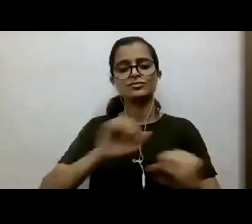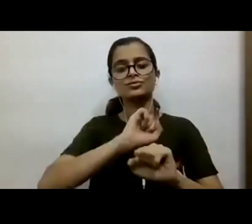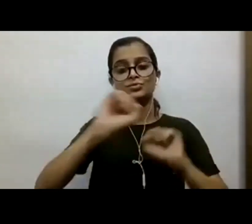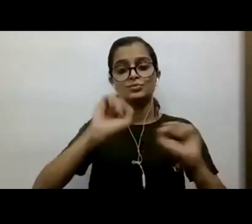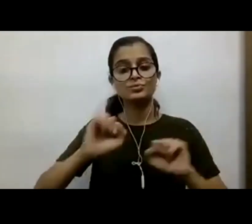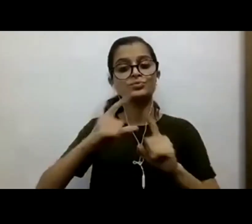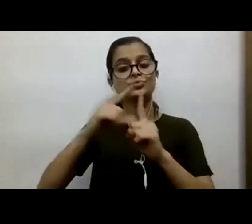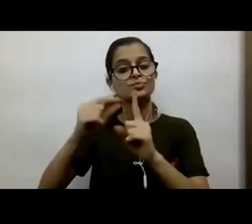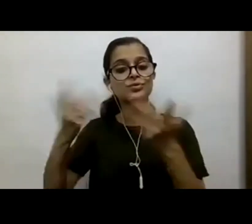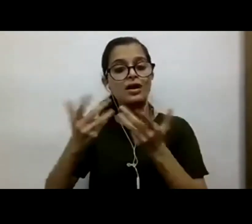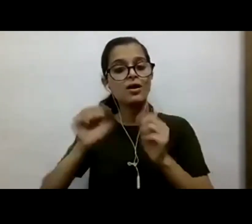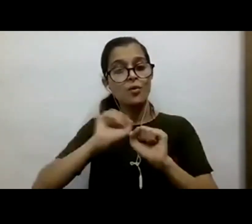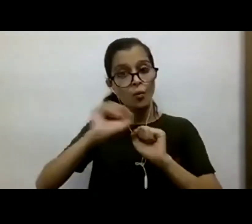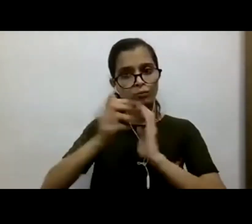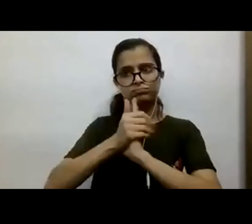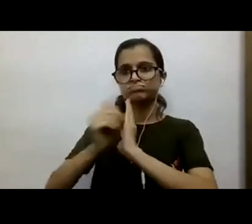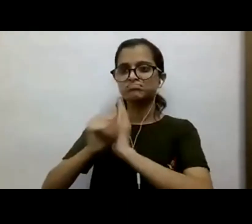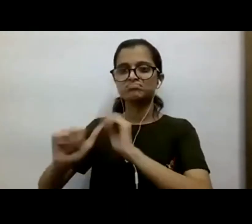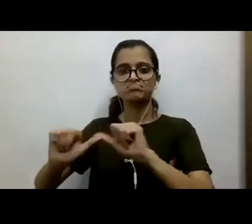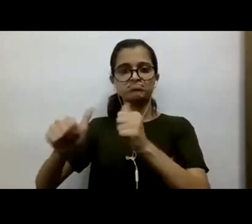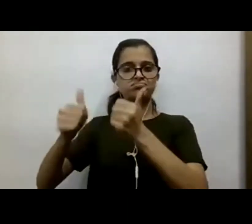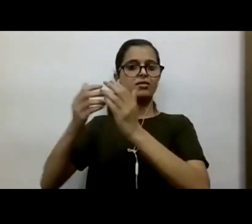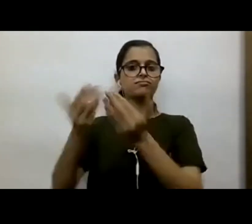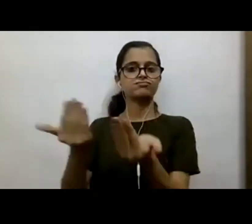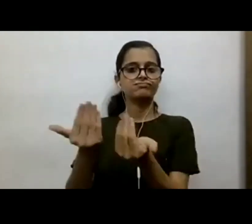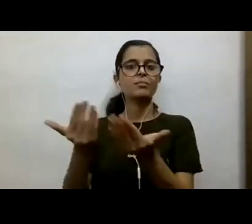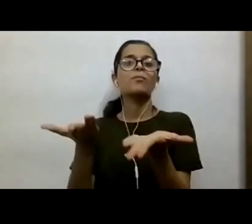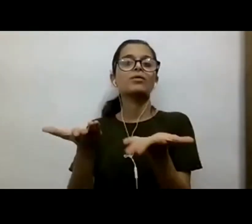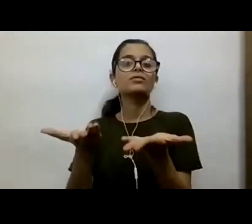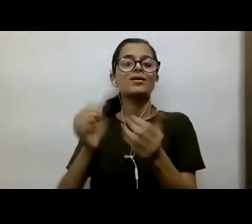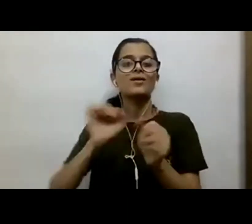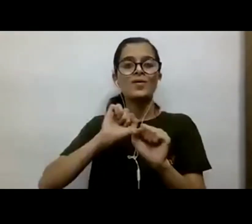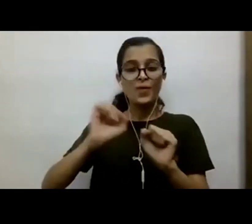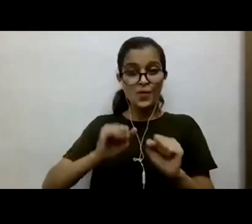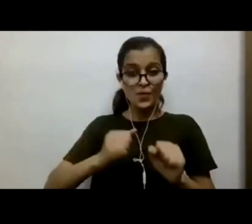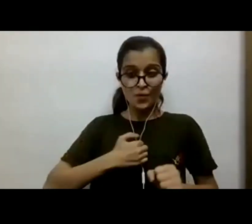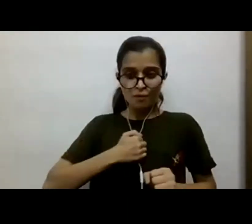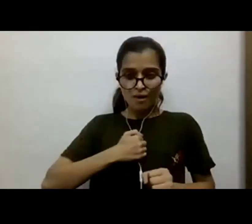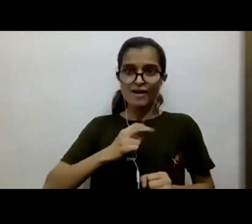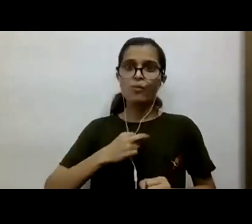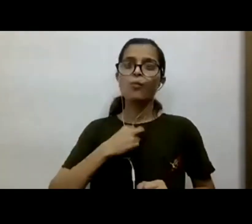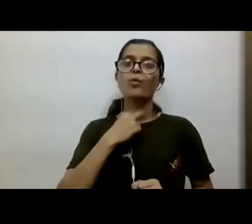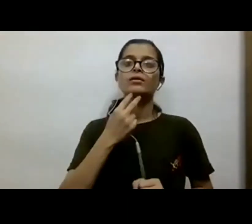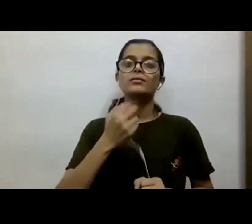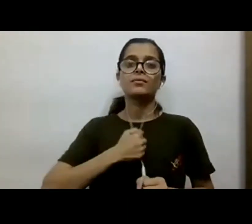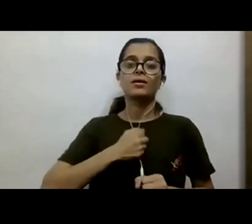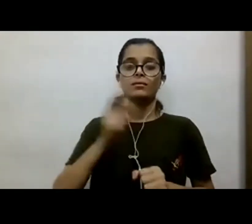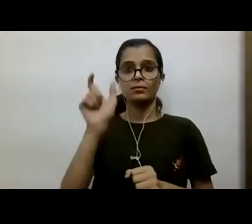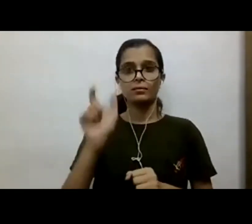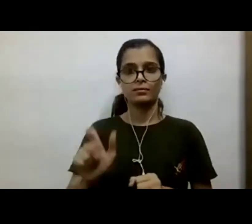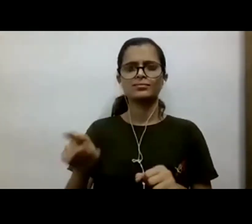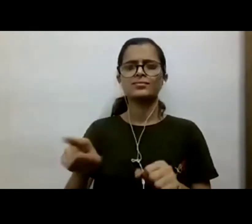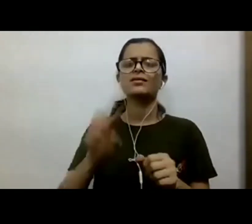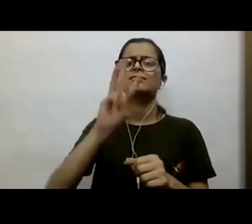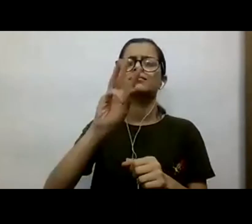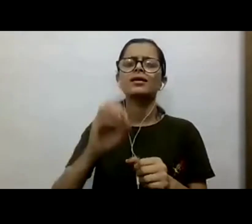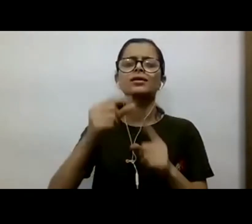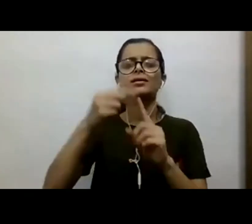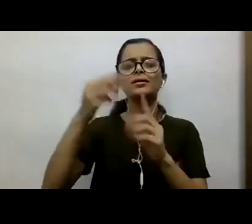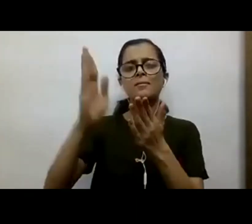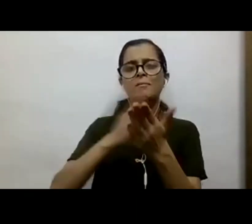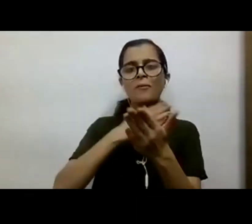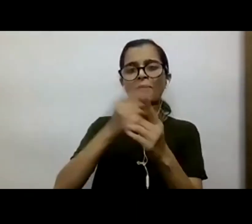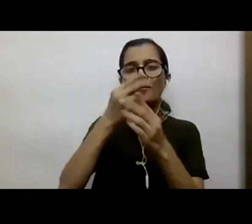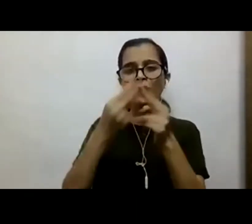I mean, they're capable of much more. My Voice, My Verse is all, it's a collection of 30 poems written by the children of Vidya,